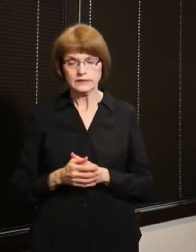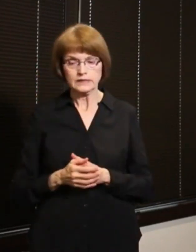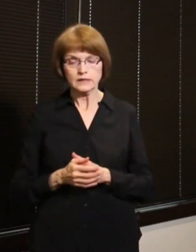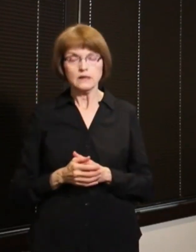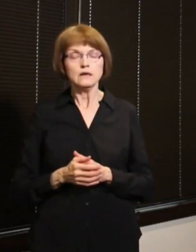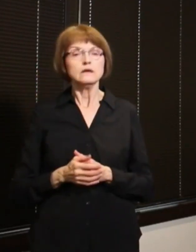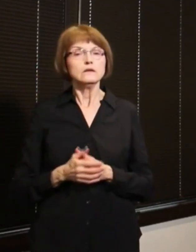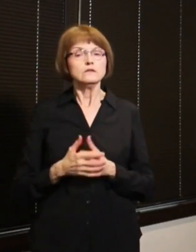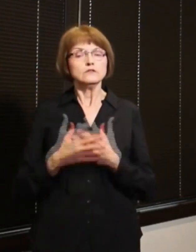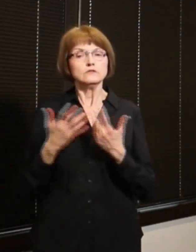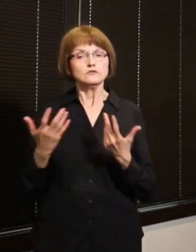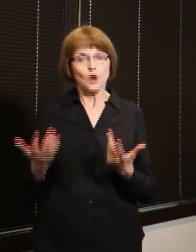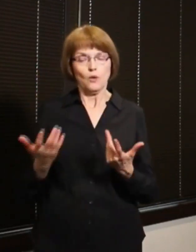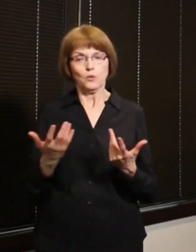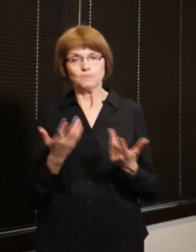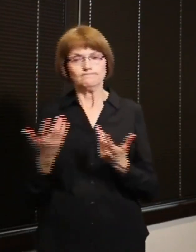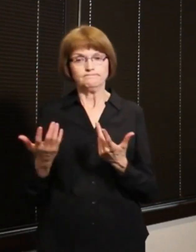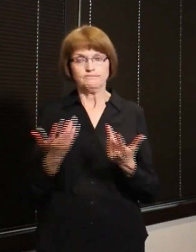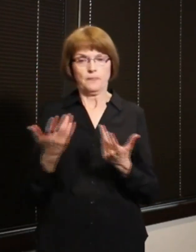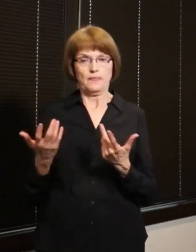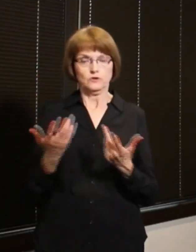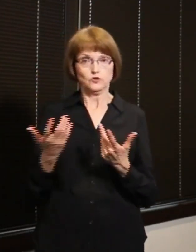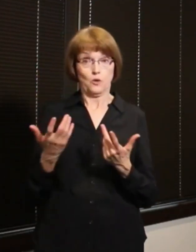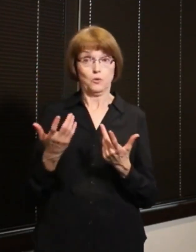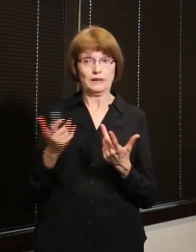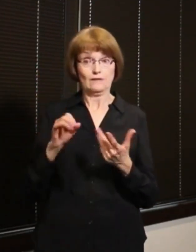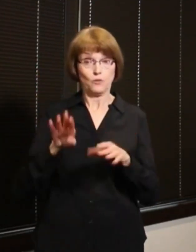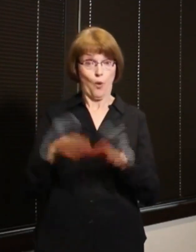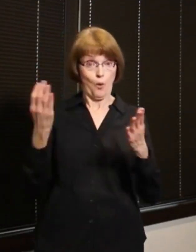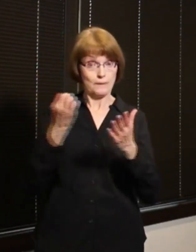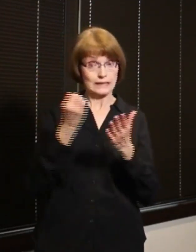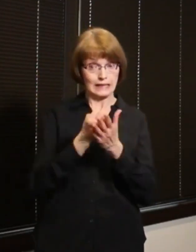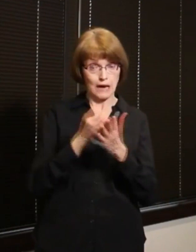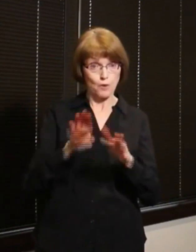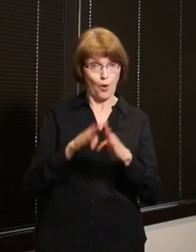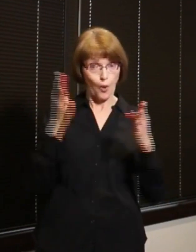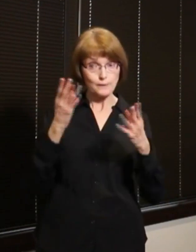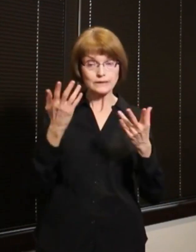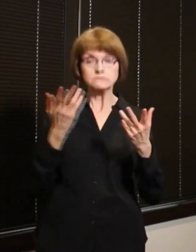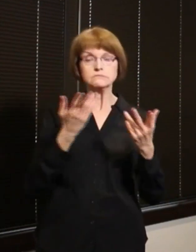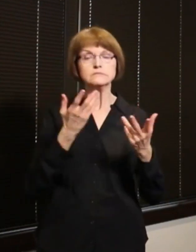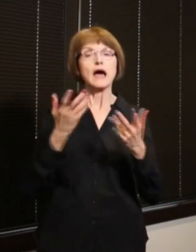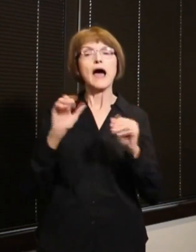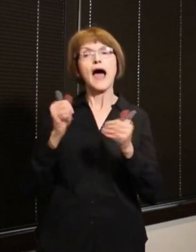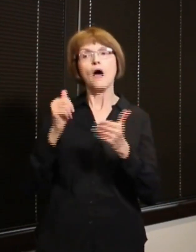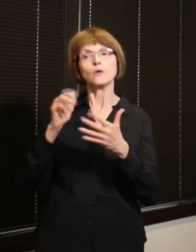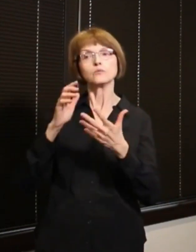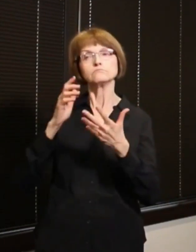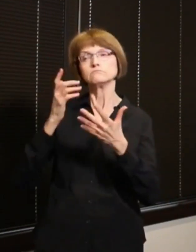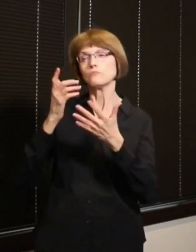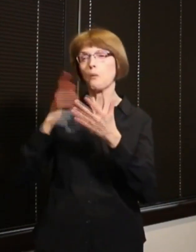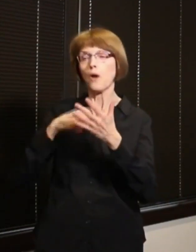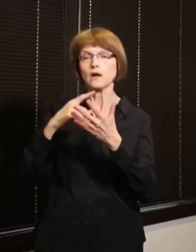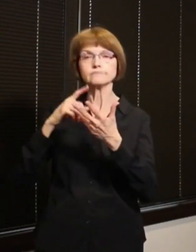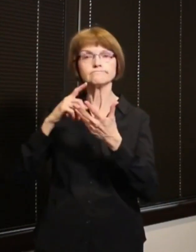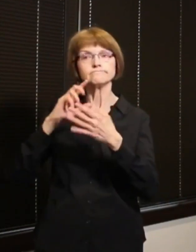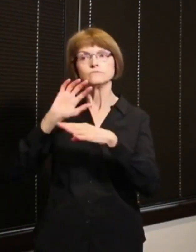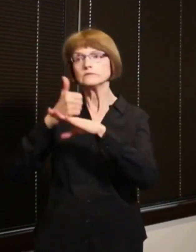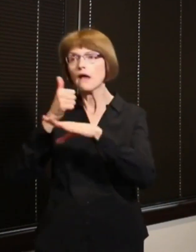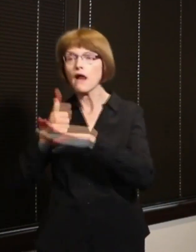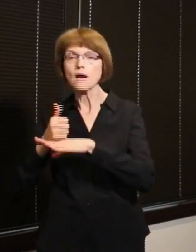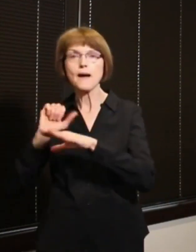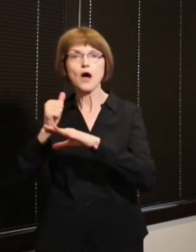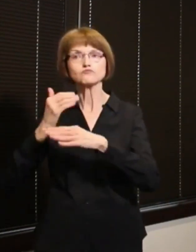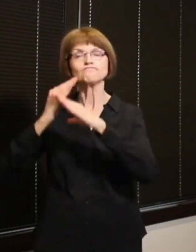dependent upon what sort of mitigation efforts do we have in place to keep the transmission number low if you can do